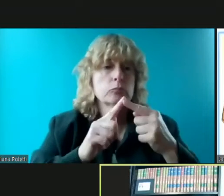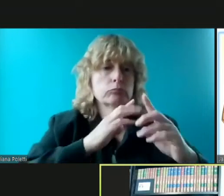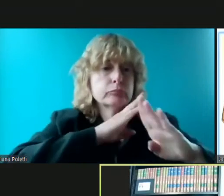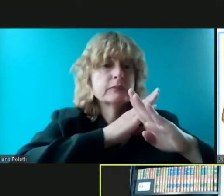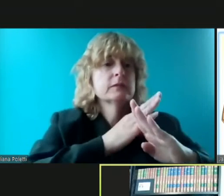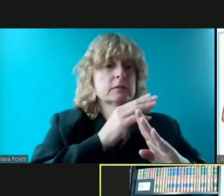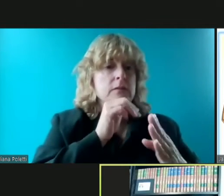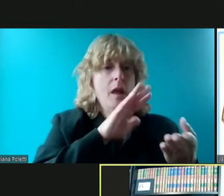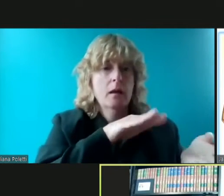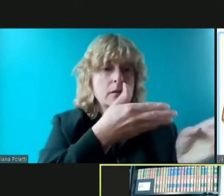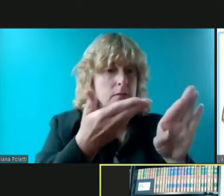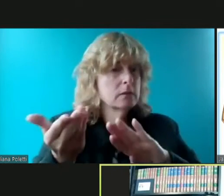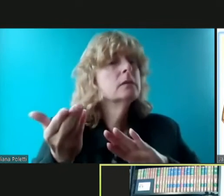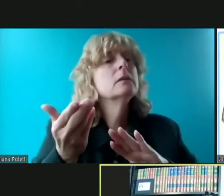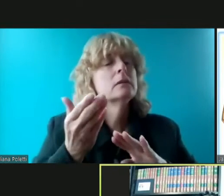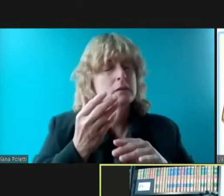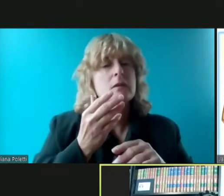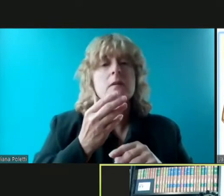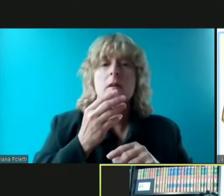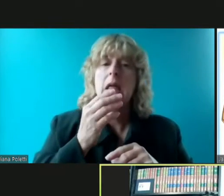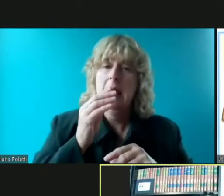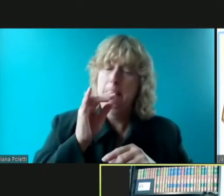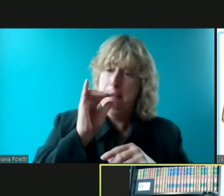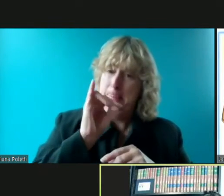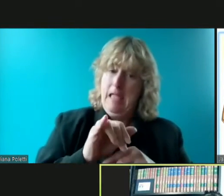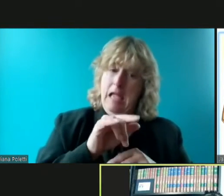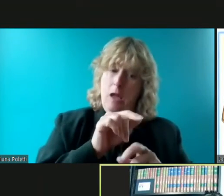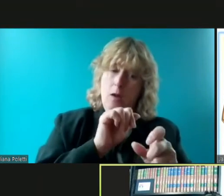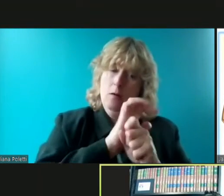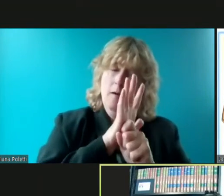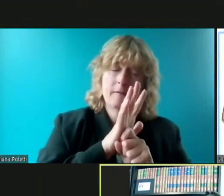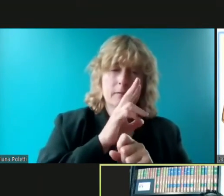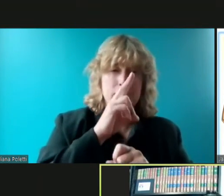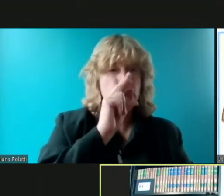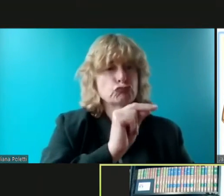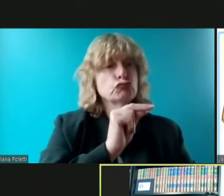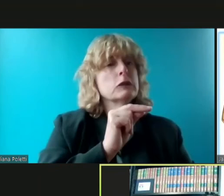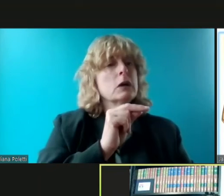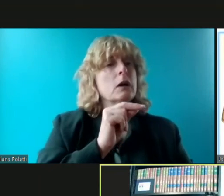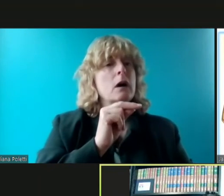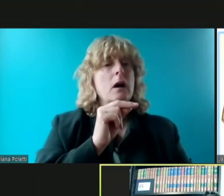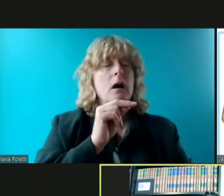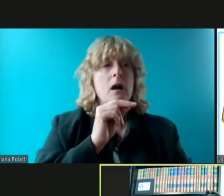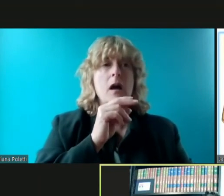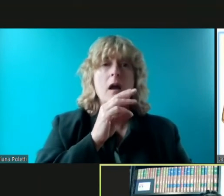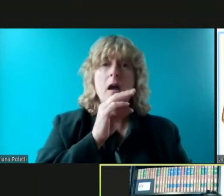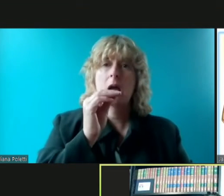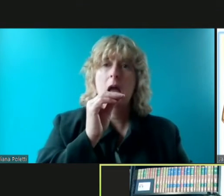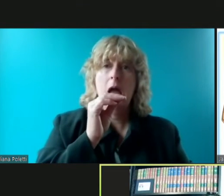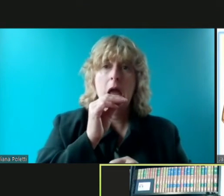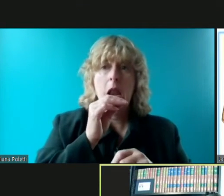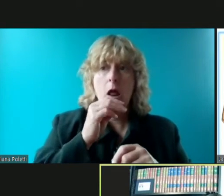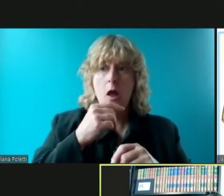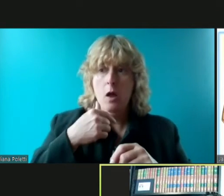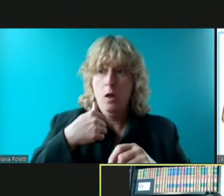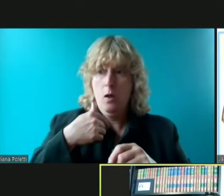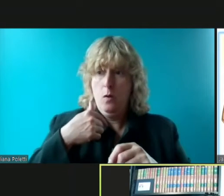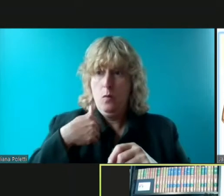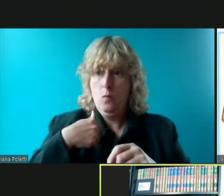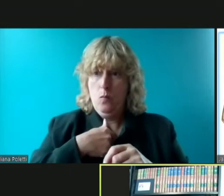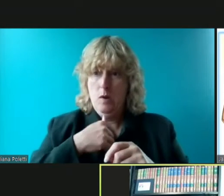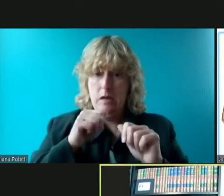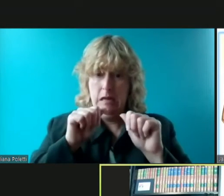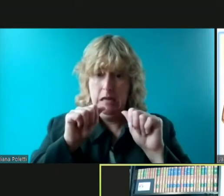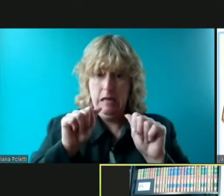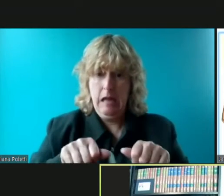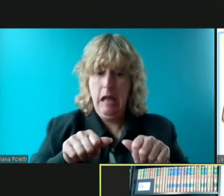so the given the disease or given infection for replicating the virus versus vaccine